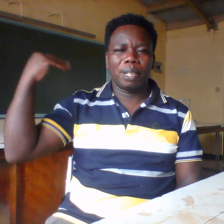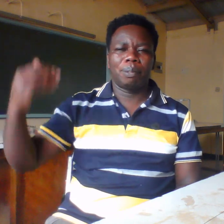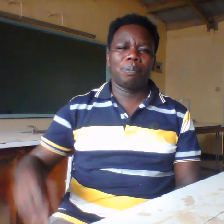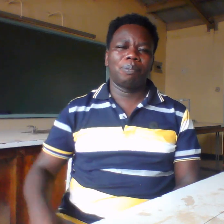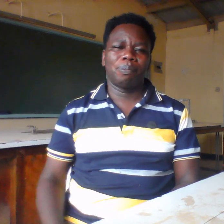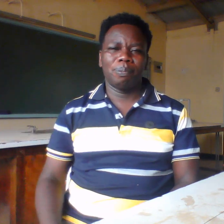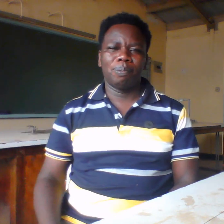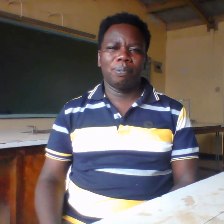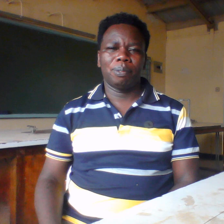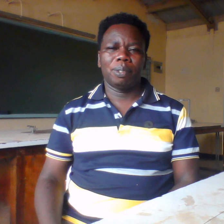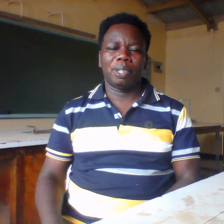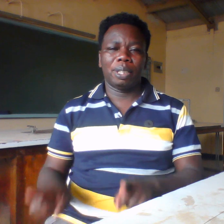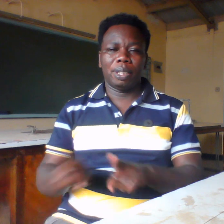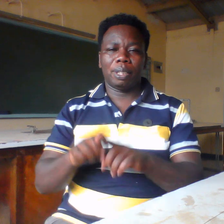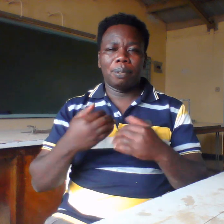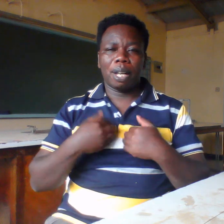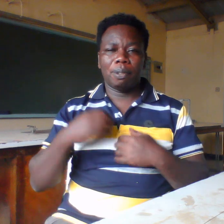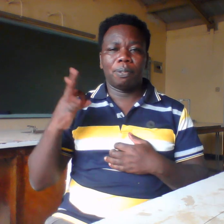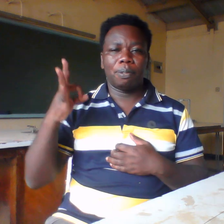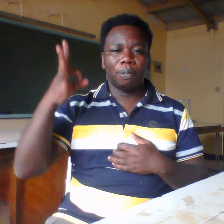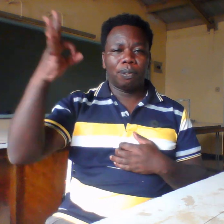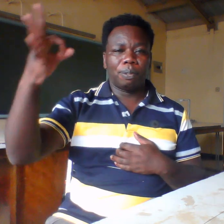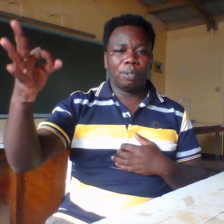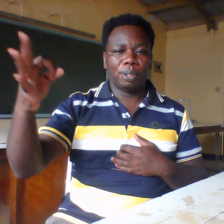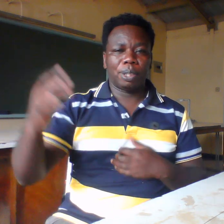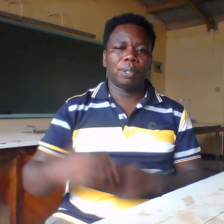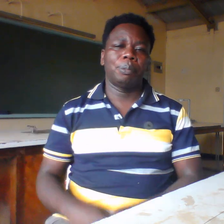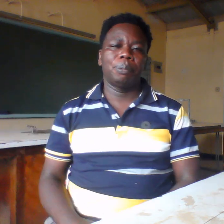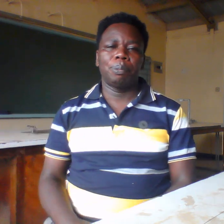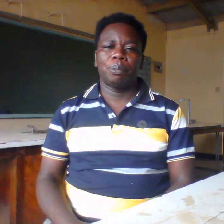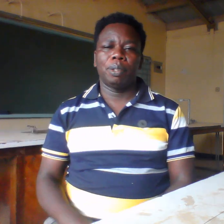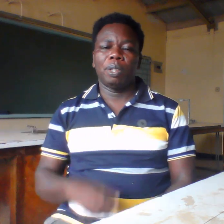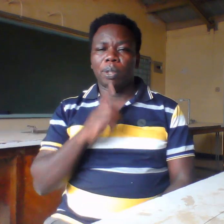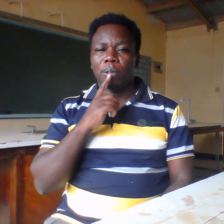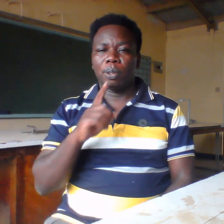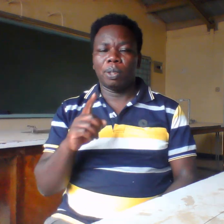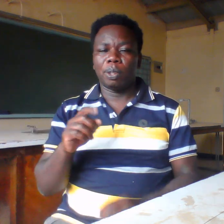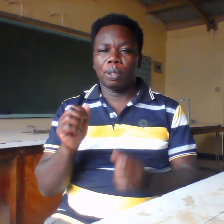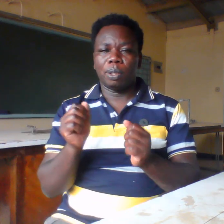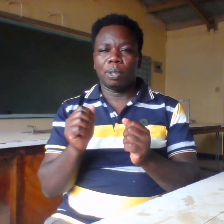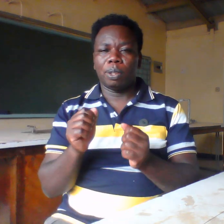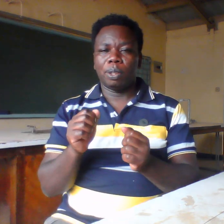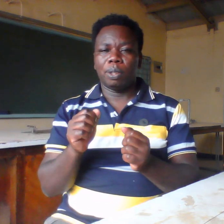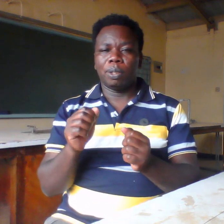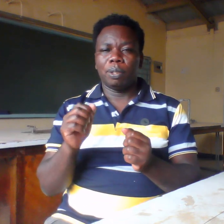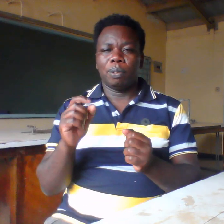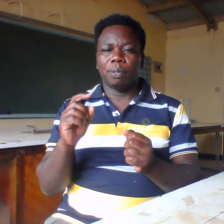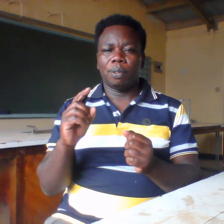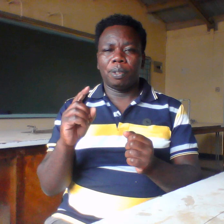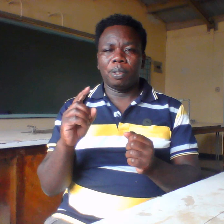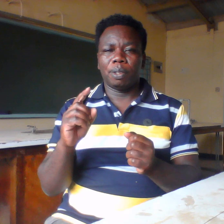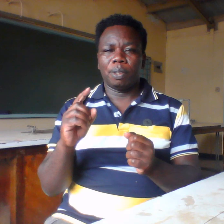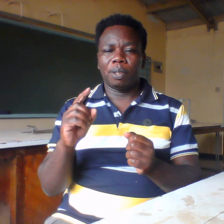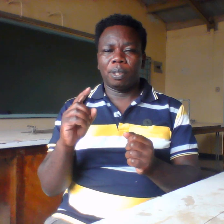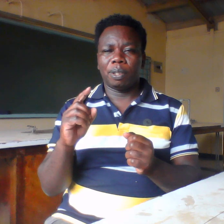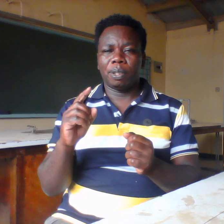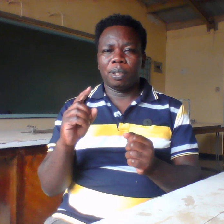future so we have designs percentage the past and to the future